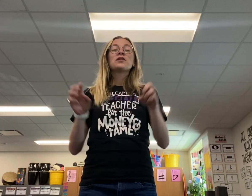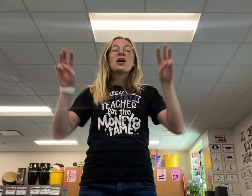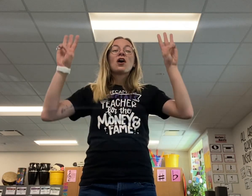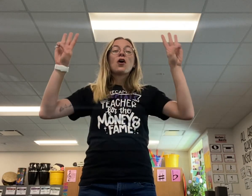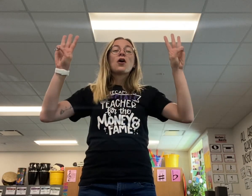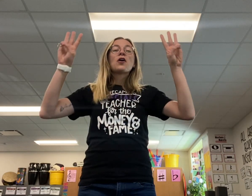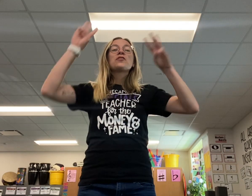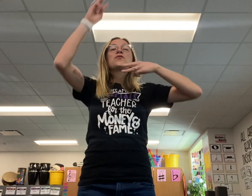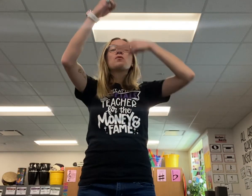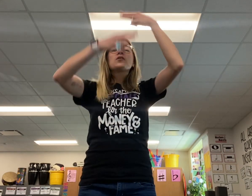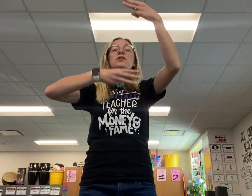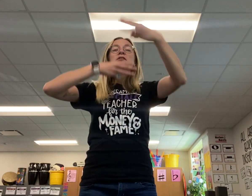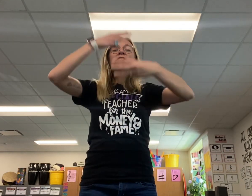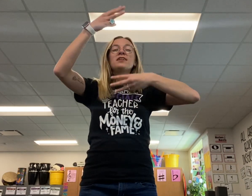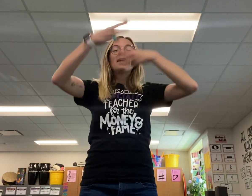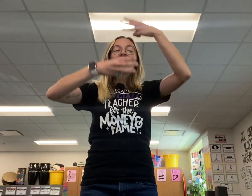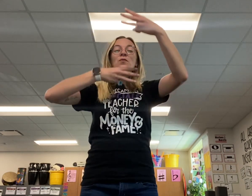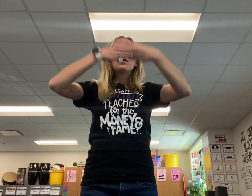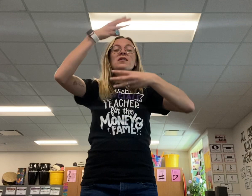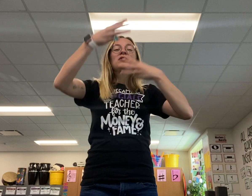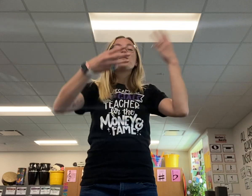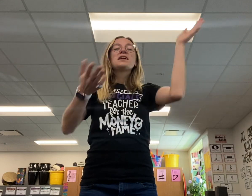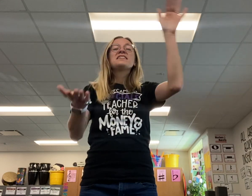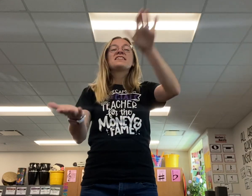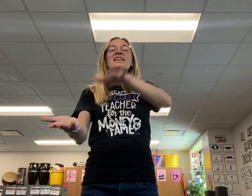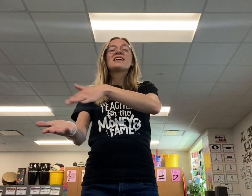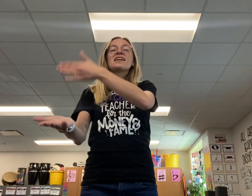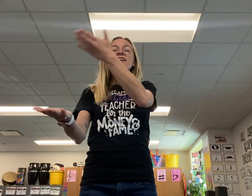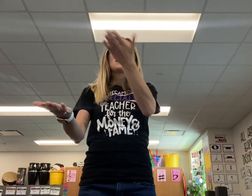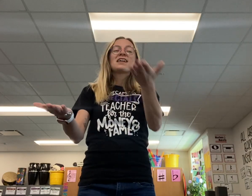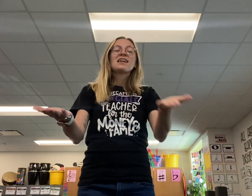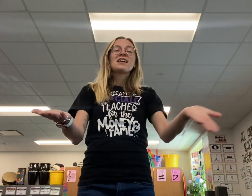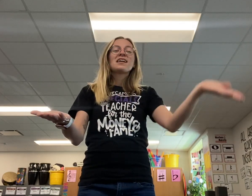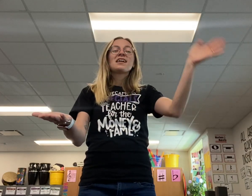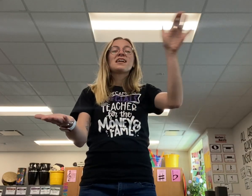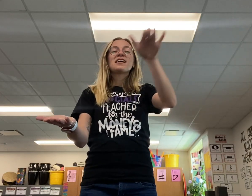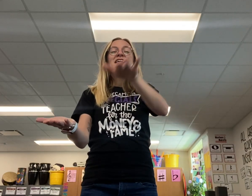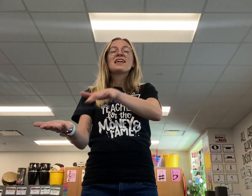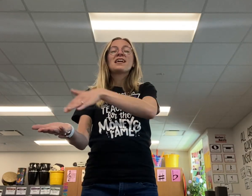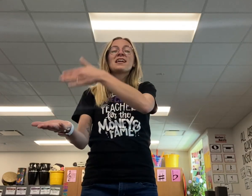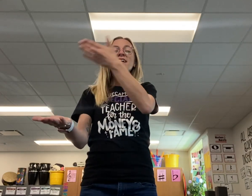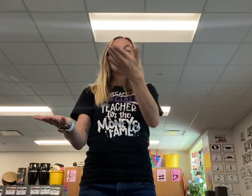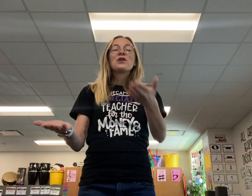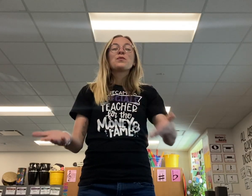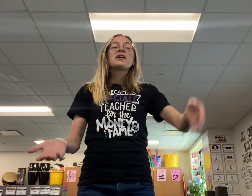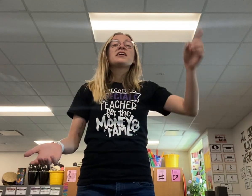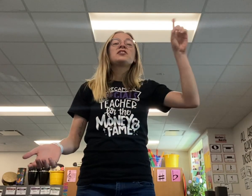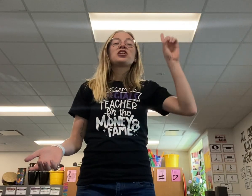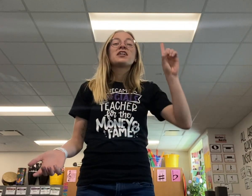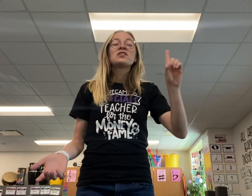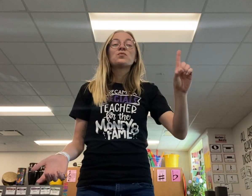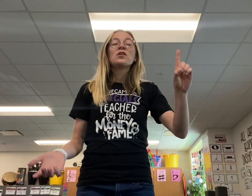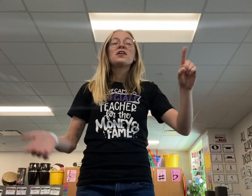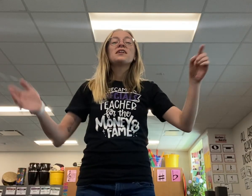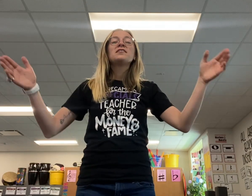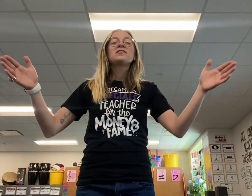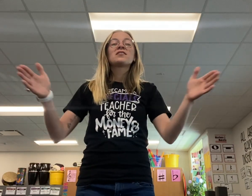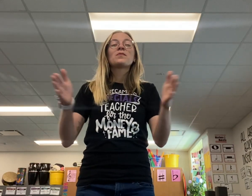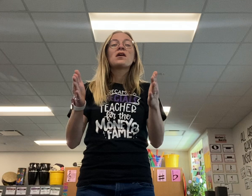all the world will be singing with just one small